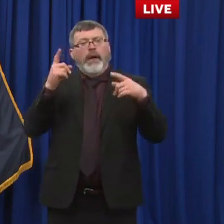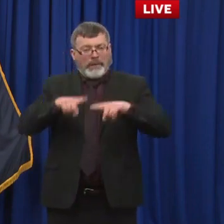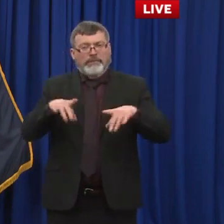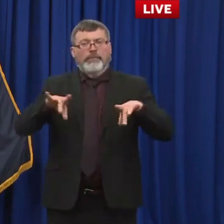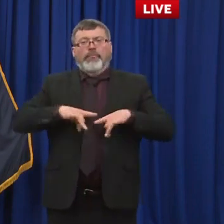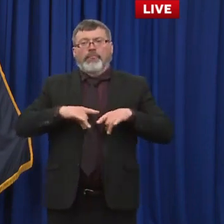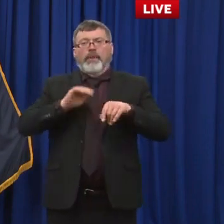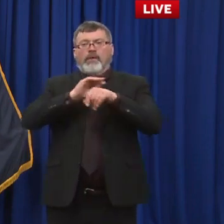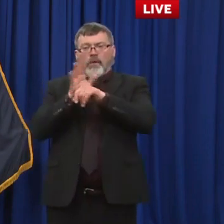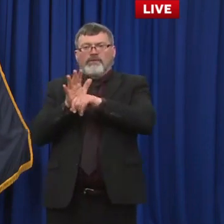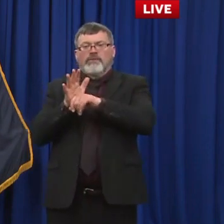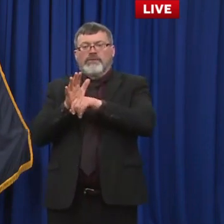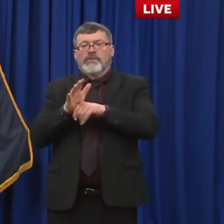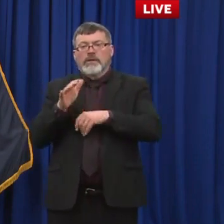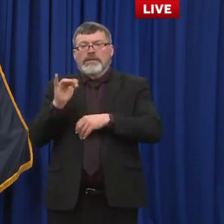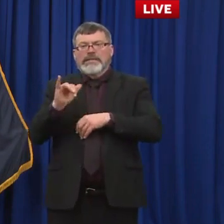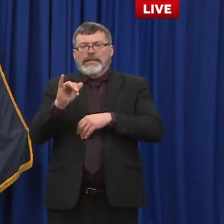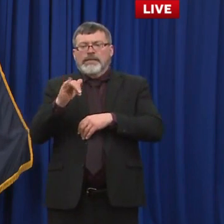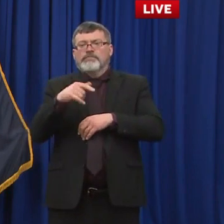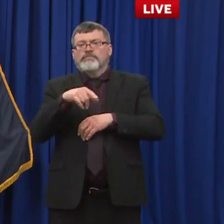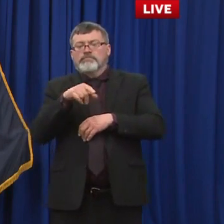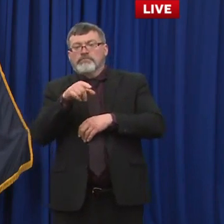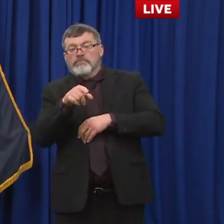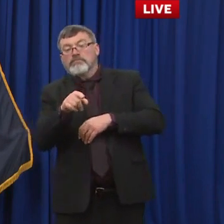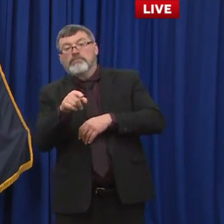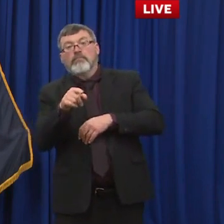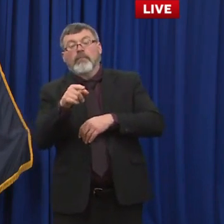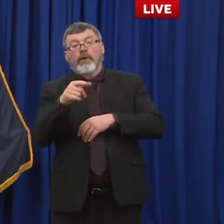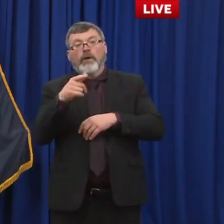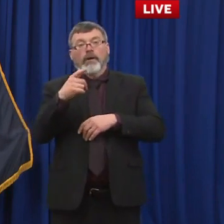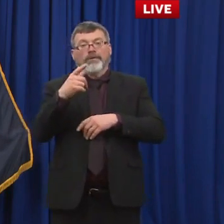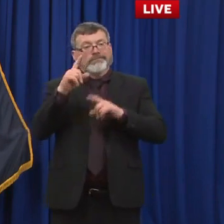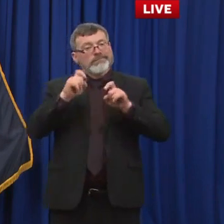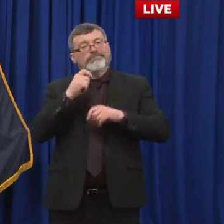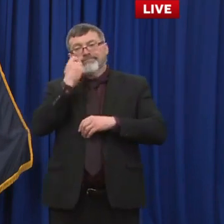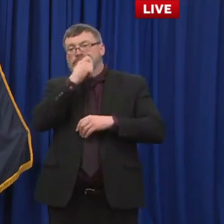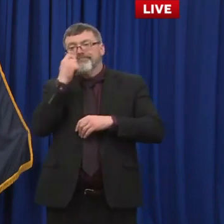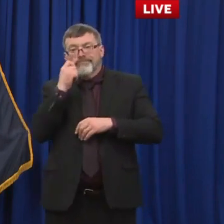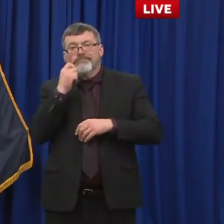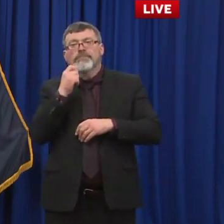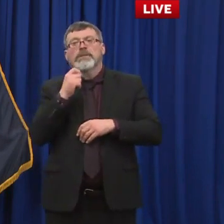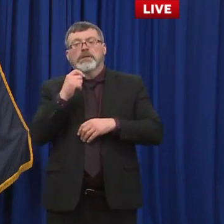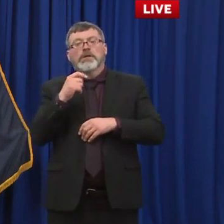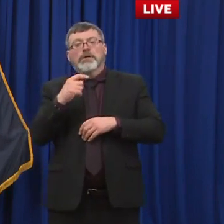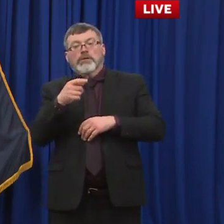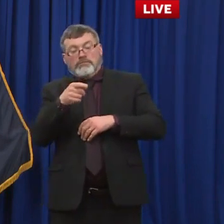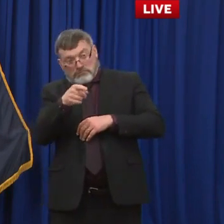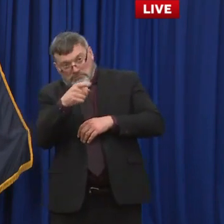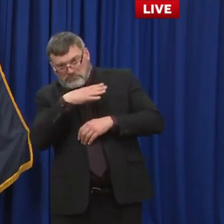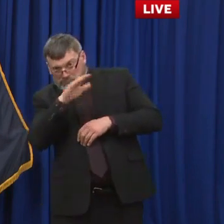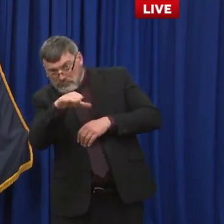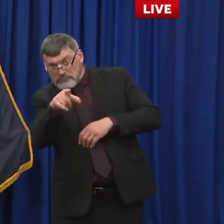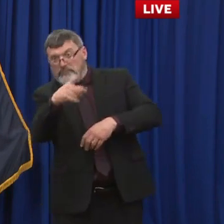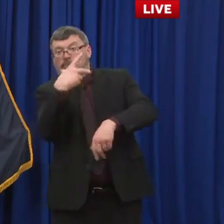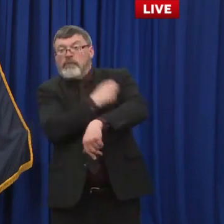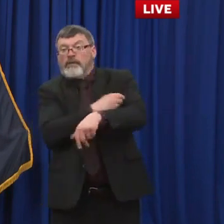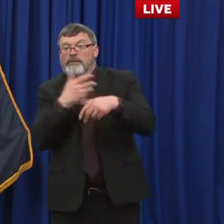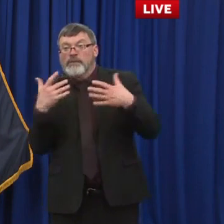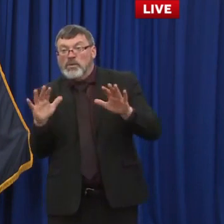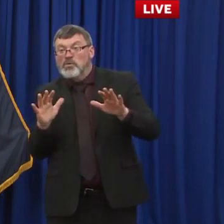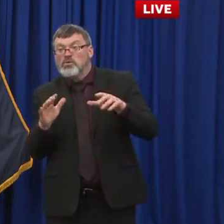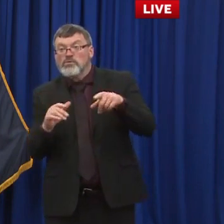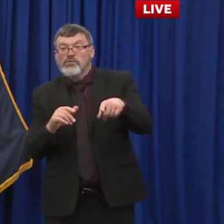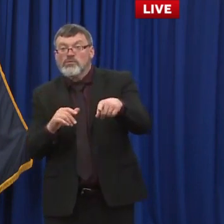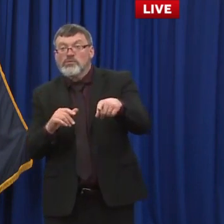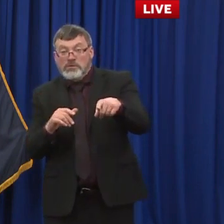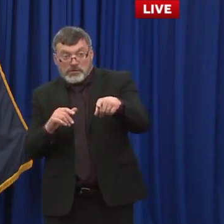providers report a case to us and we also collect this information when we conduct case investigations and so we verify